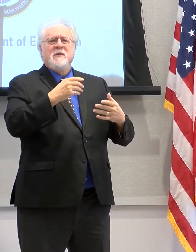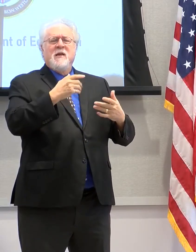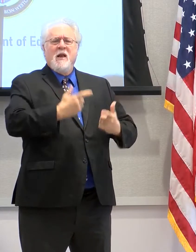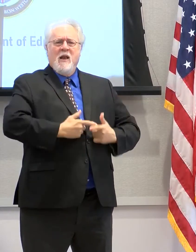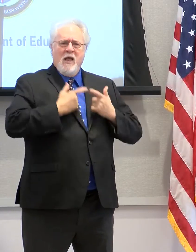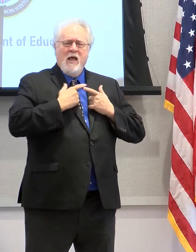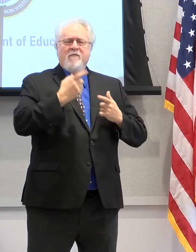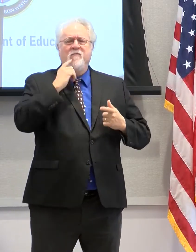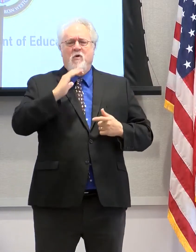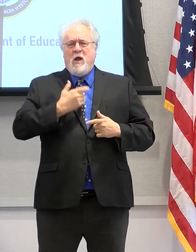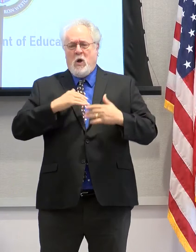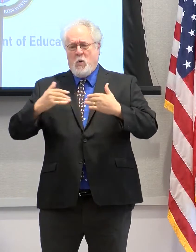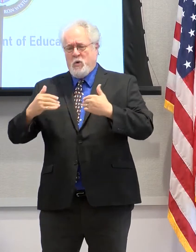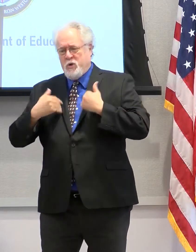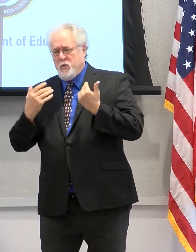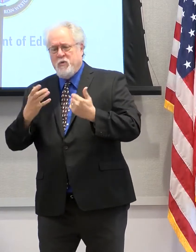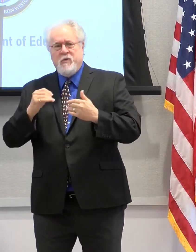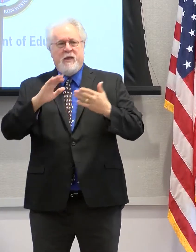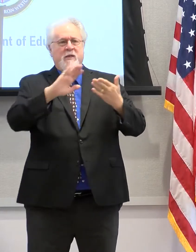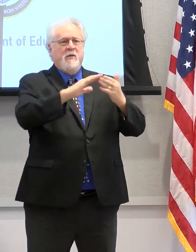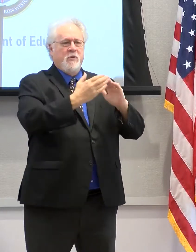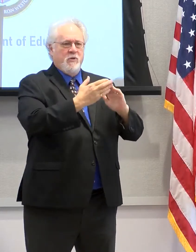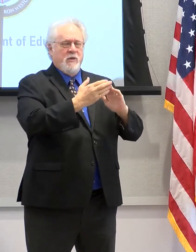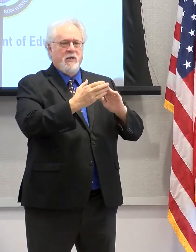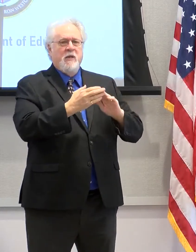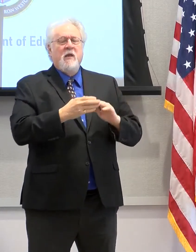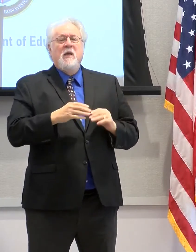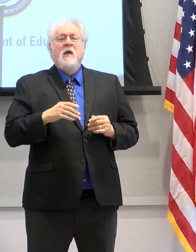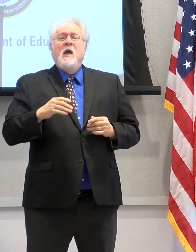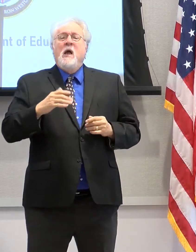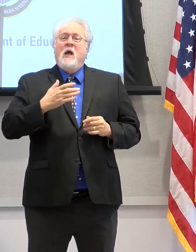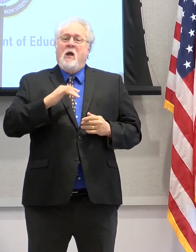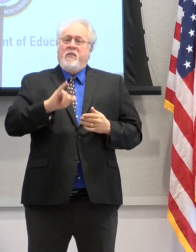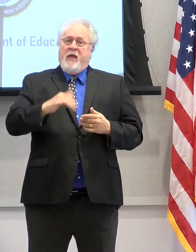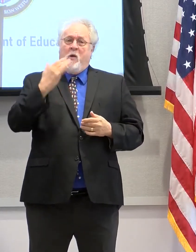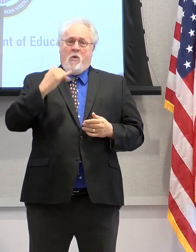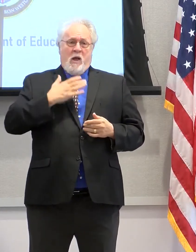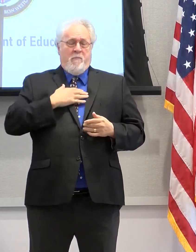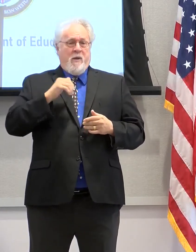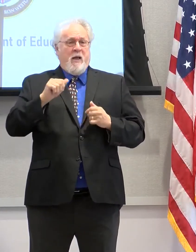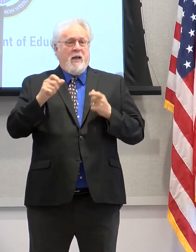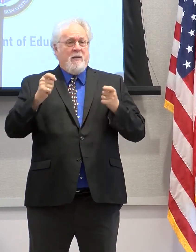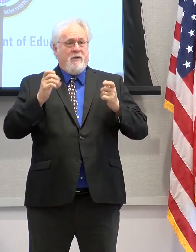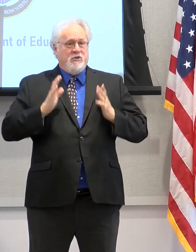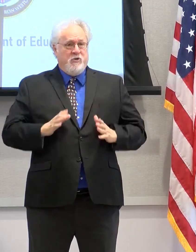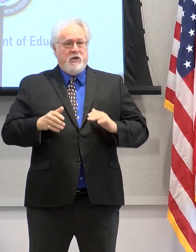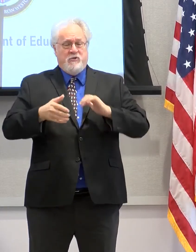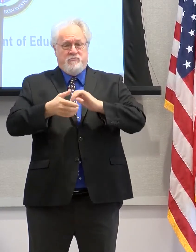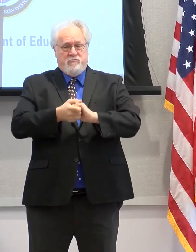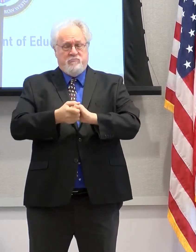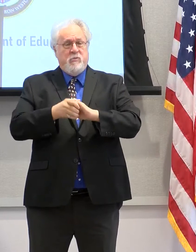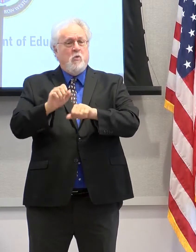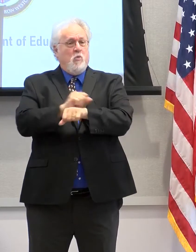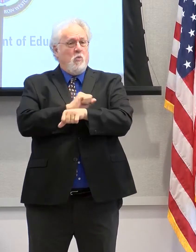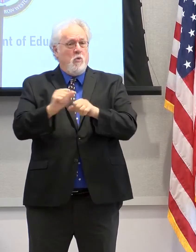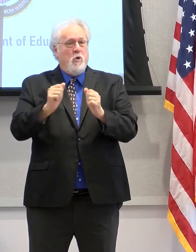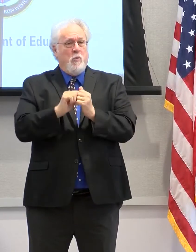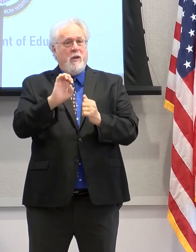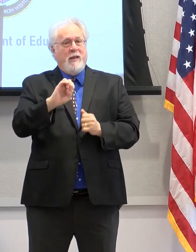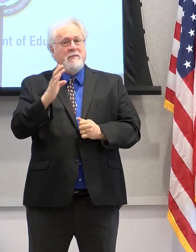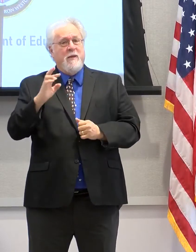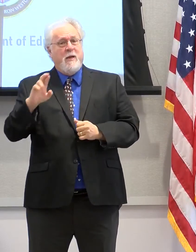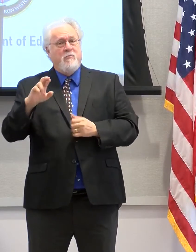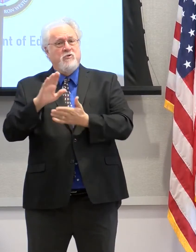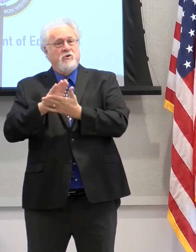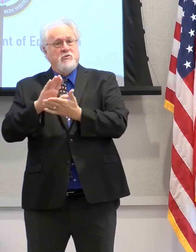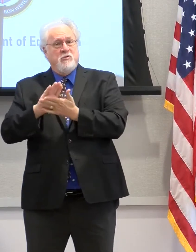youth and our community at home. This is why my administration works hand-in-hand with our East Baton Rouge Parish School